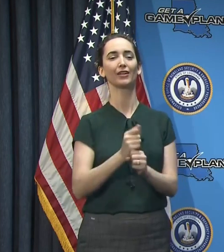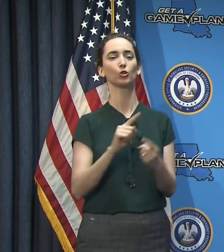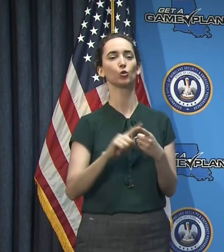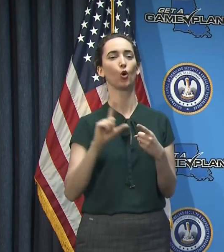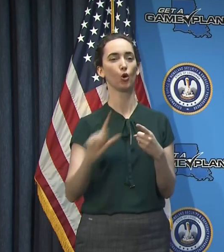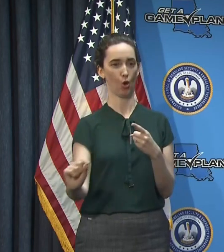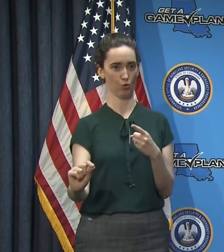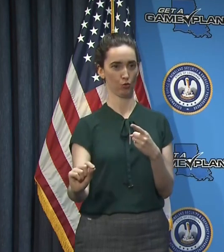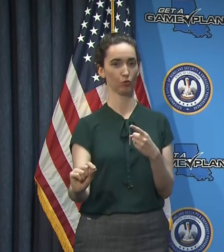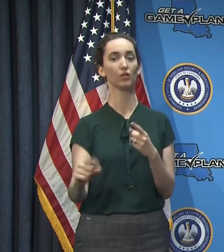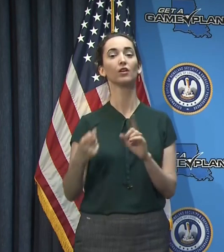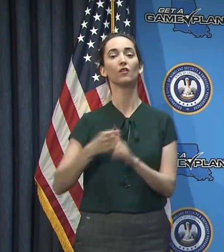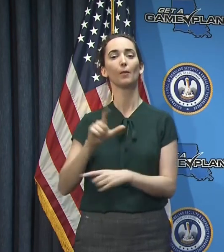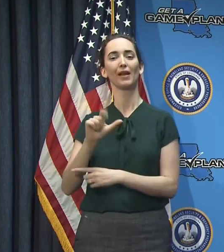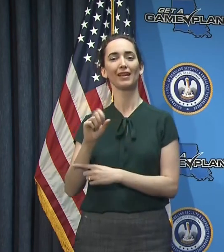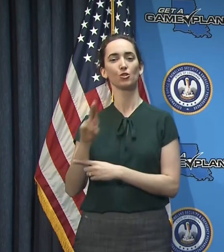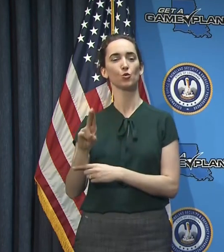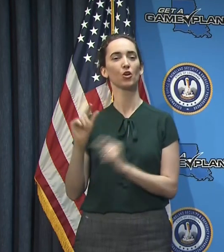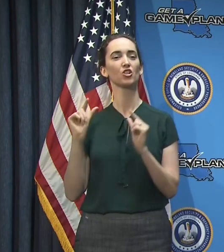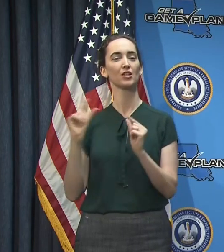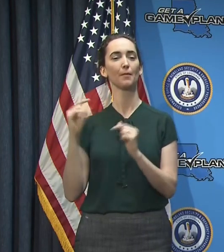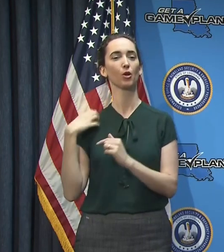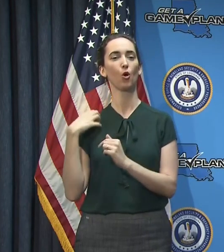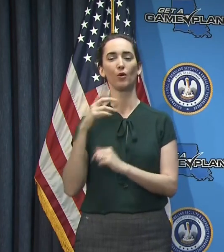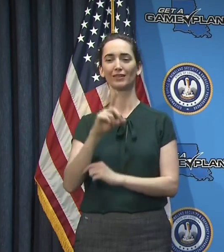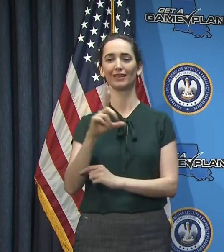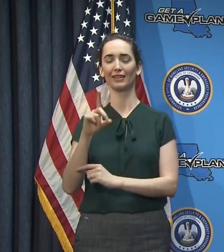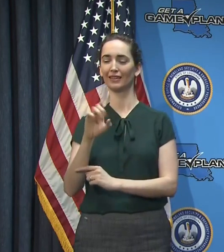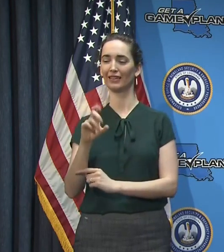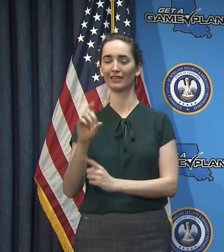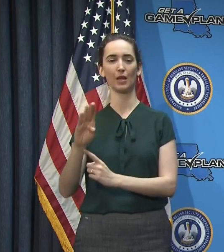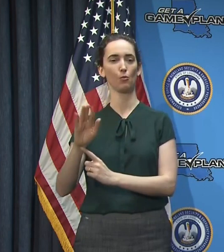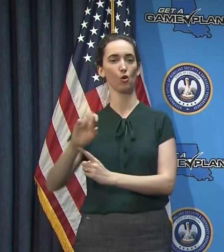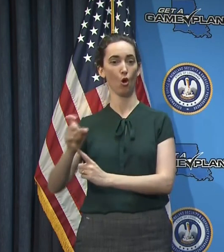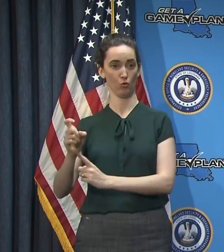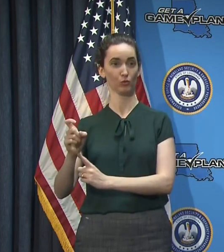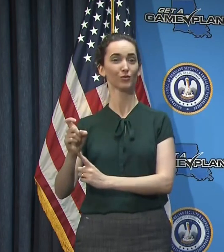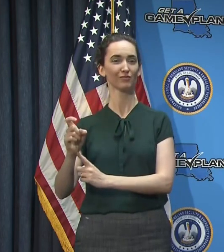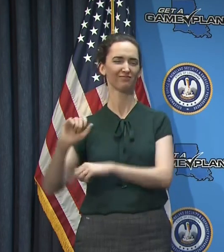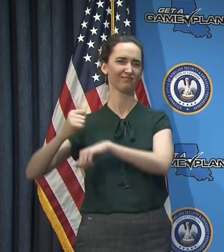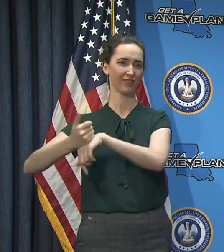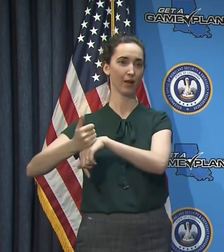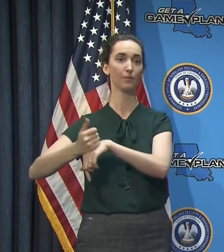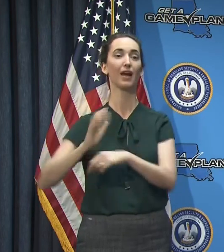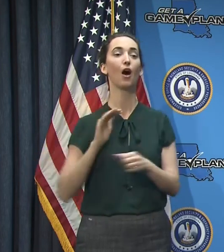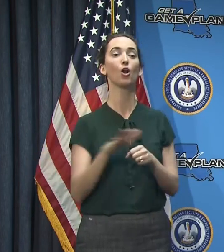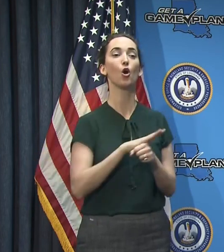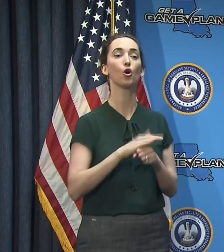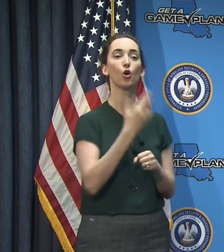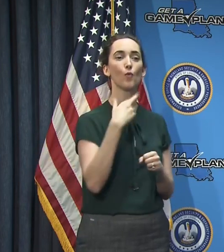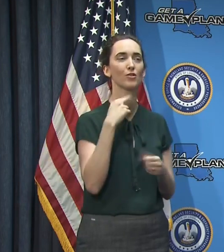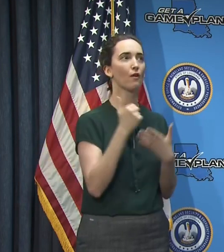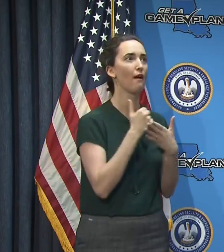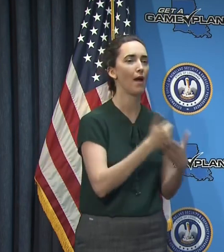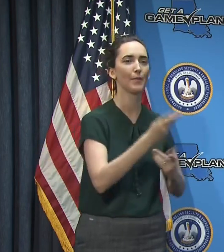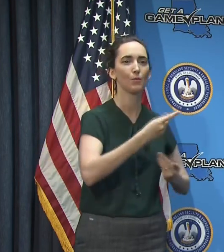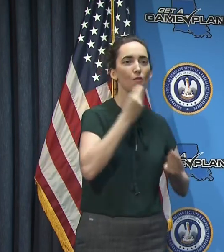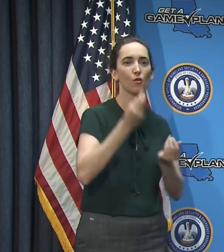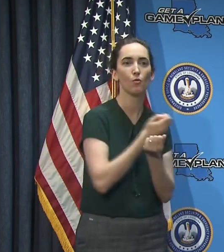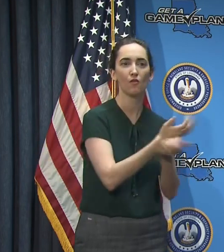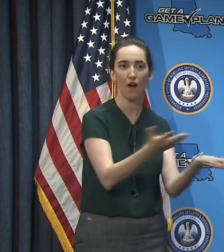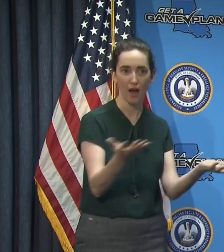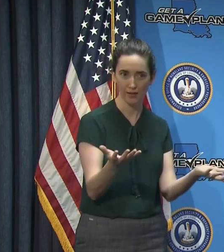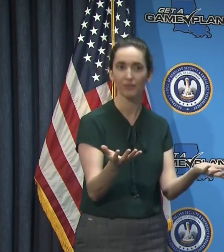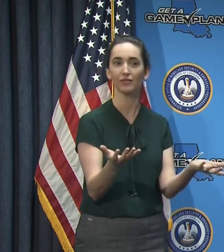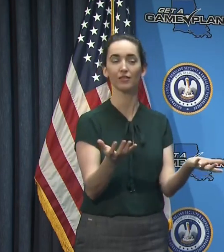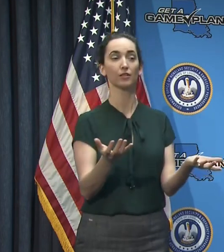Gymnastics Coach Dede Bro. We know our local restaurants are working hard to help feed people, and we want everyone to know that when it comes to